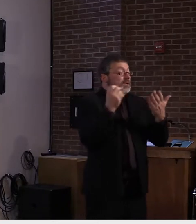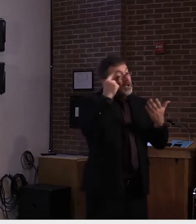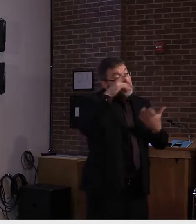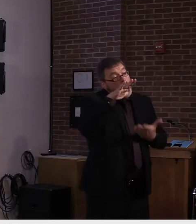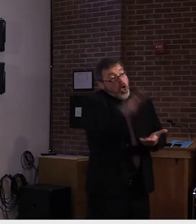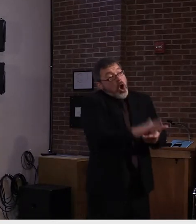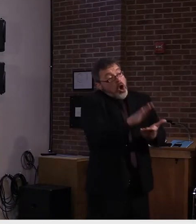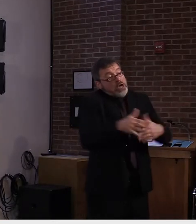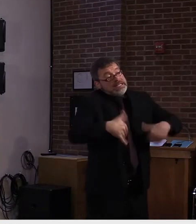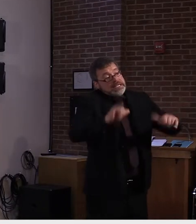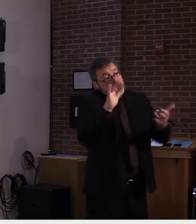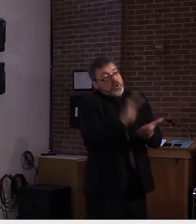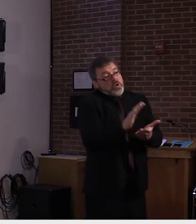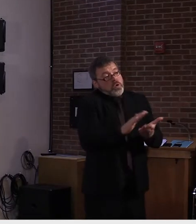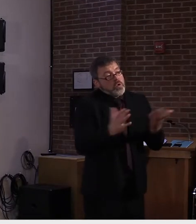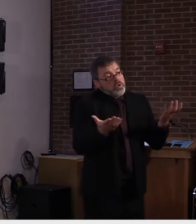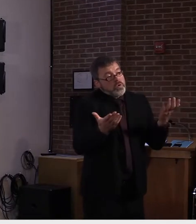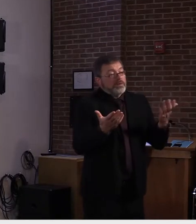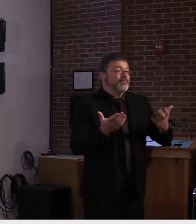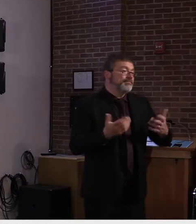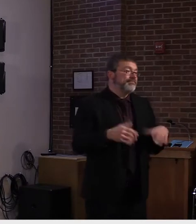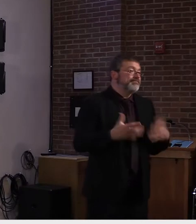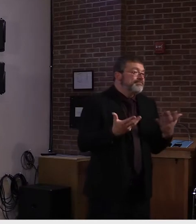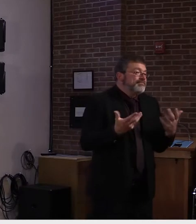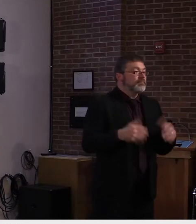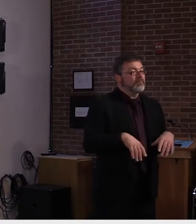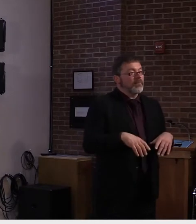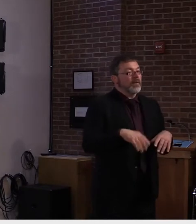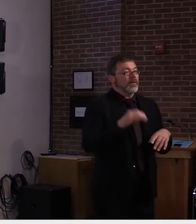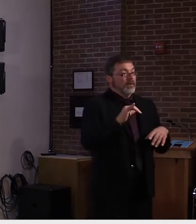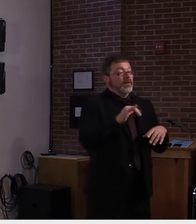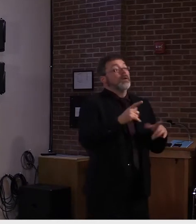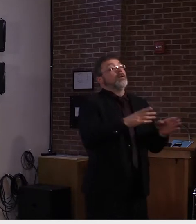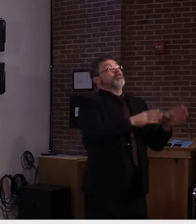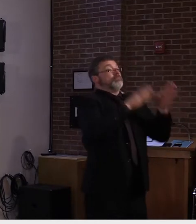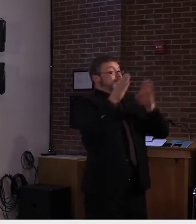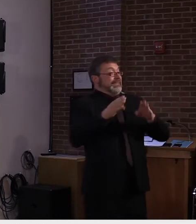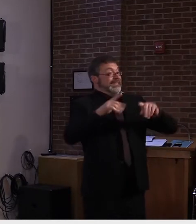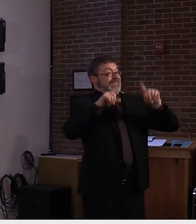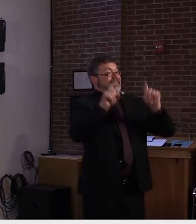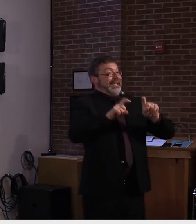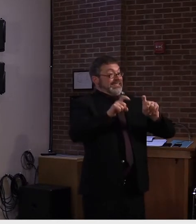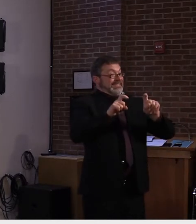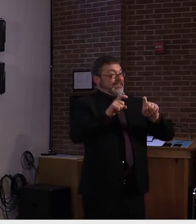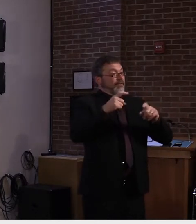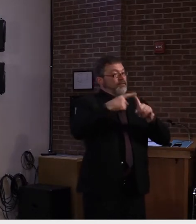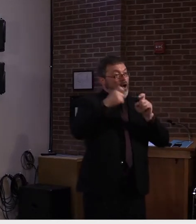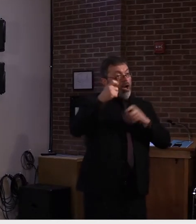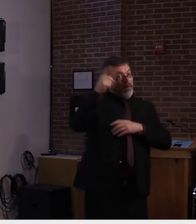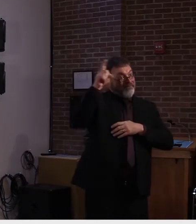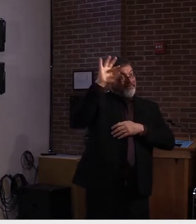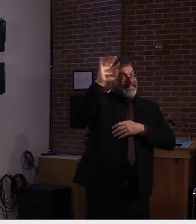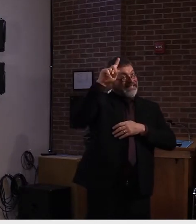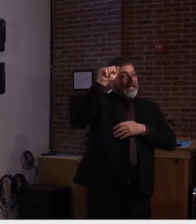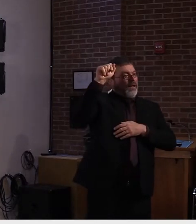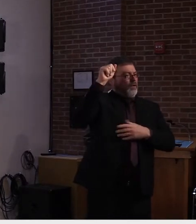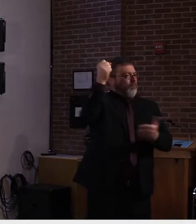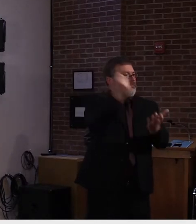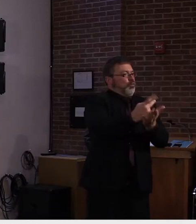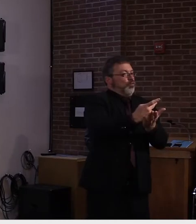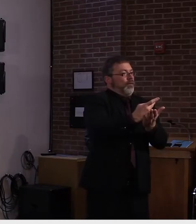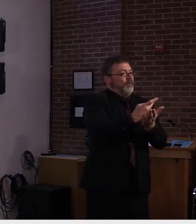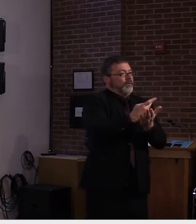Second thing on testing I want to discuss is that the FDA recently authorized the Yale